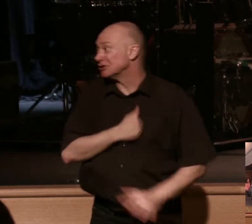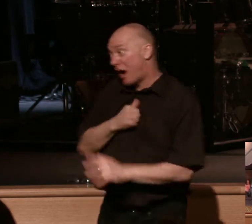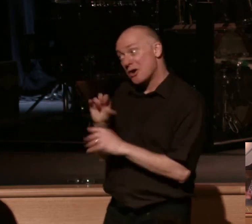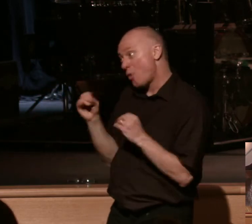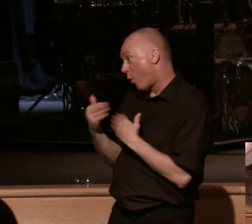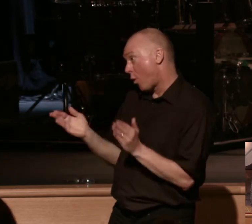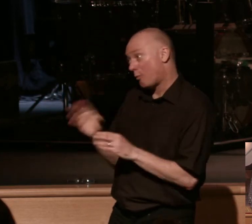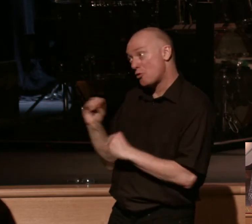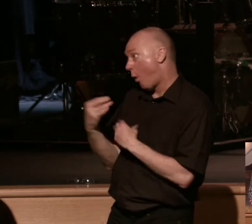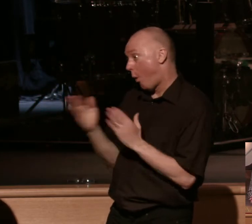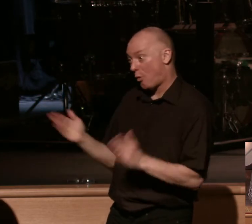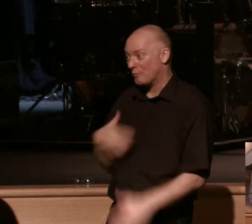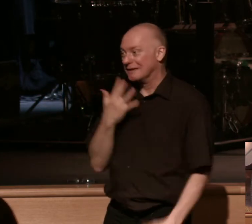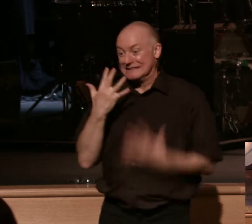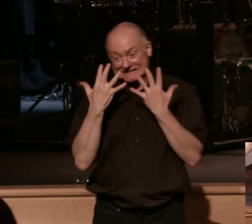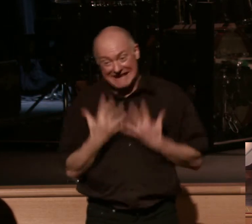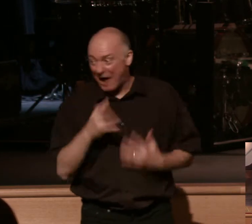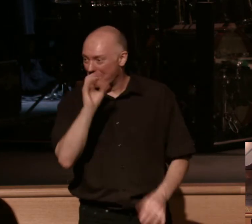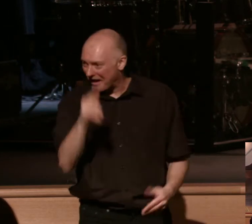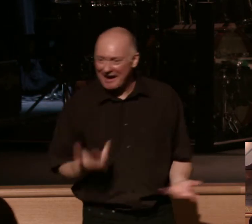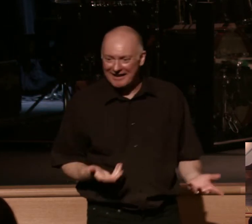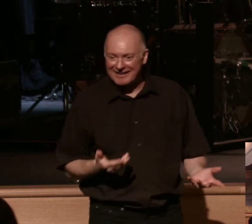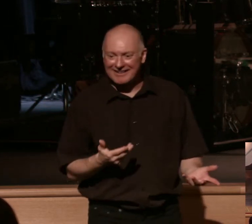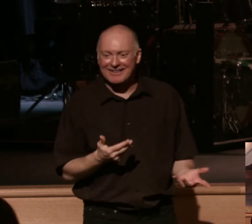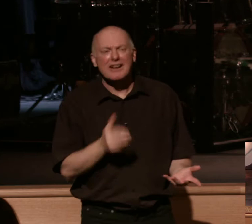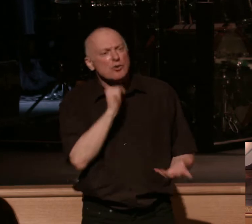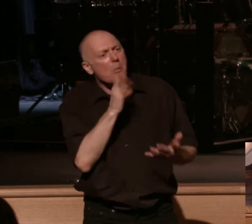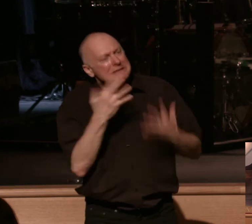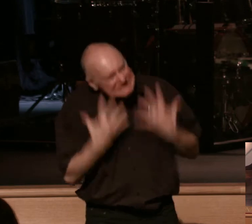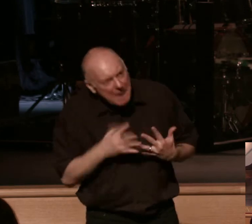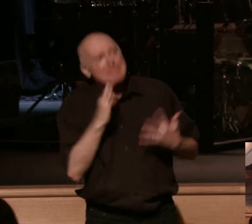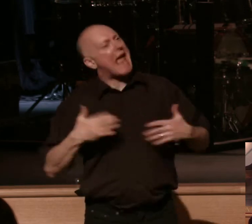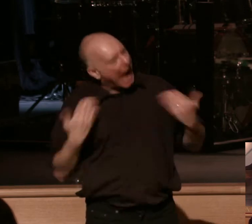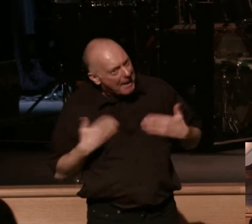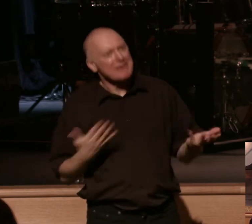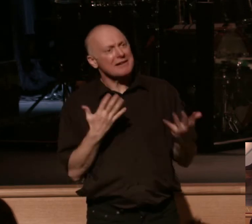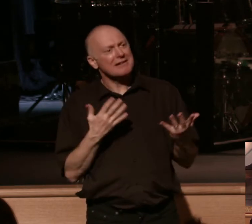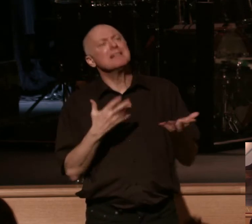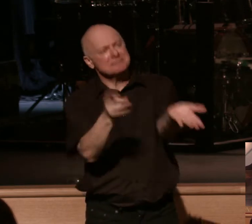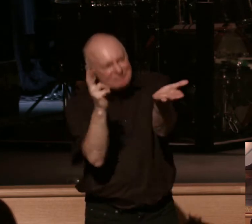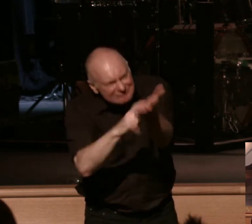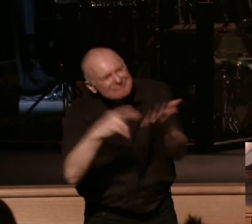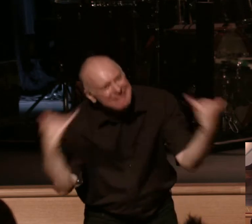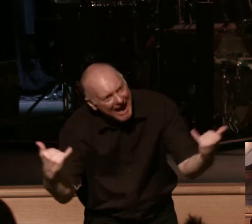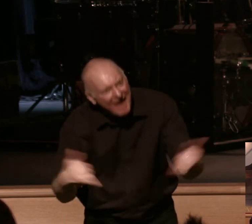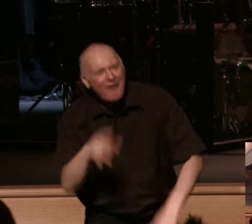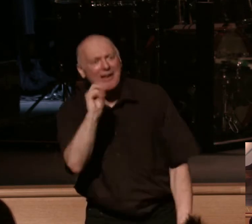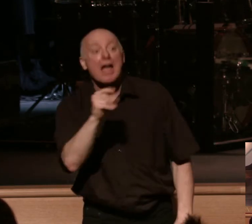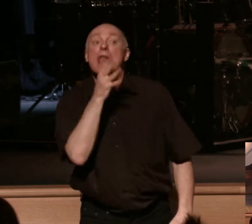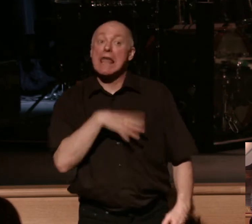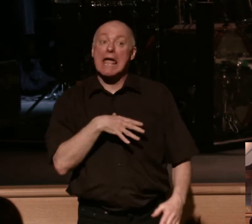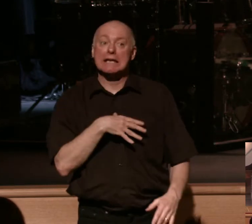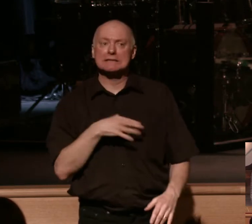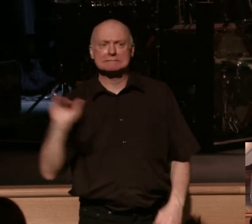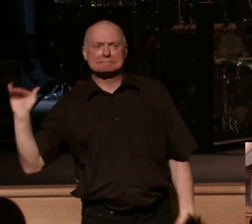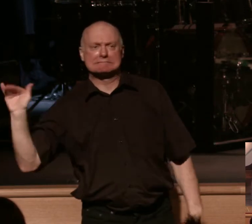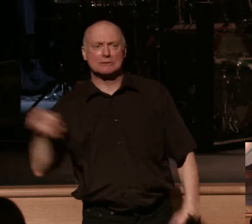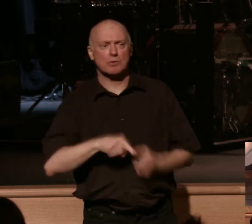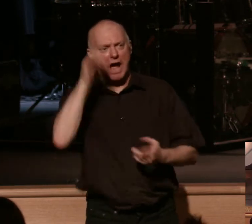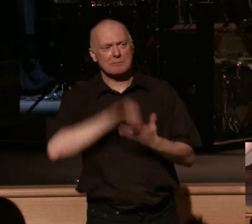room, all right? That'll be sad, okay? So let's not be sad, let's be happy, and let's sign up soon. And ladies, you can help us with that, okay? You can give just